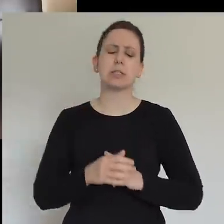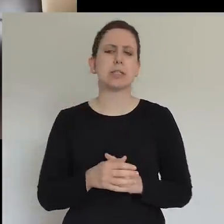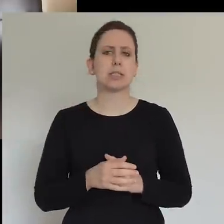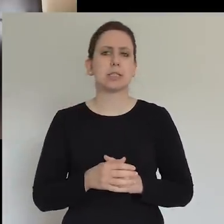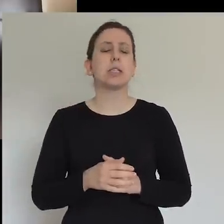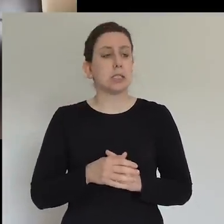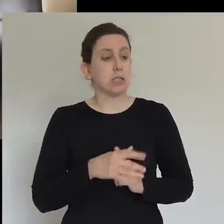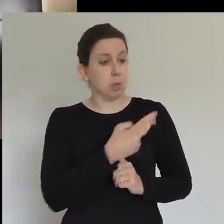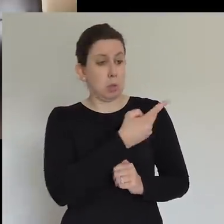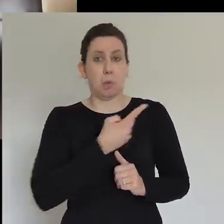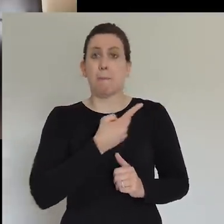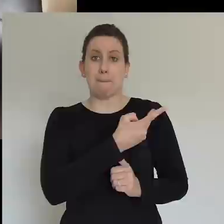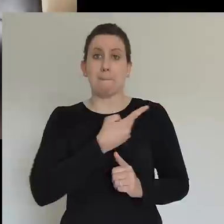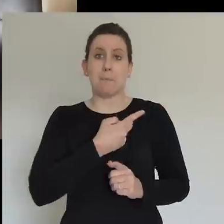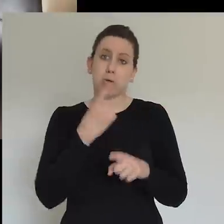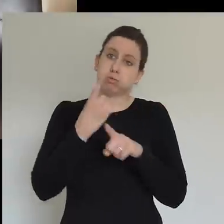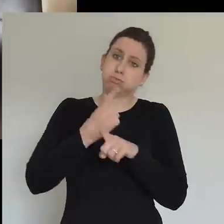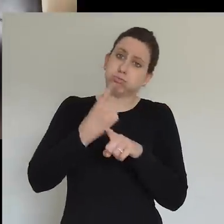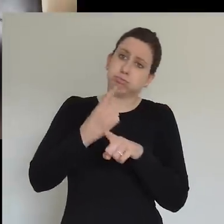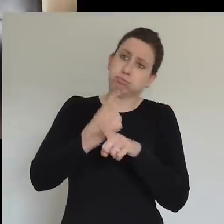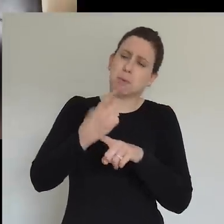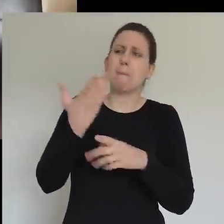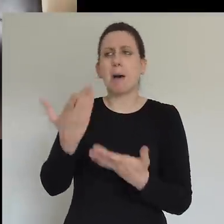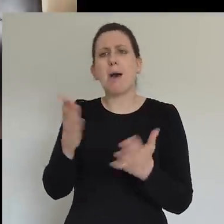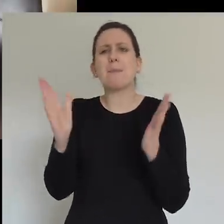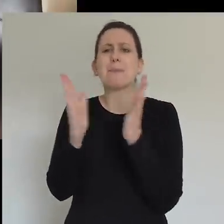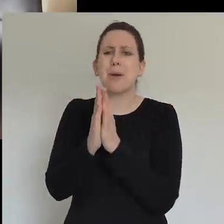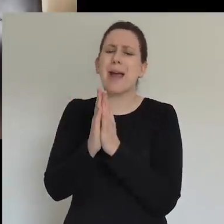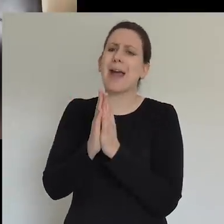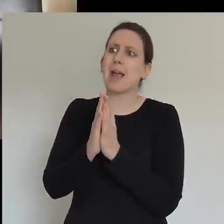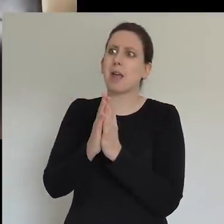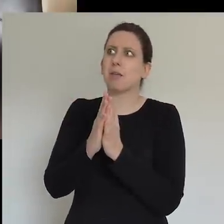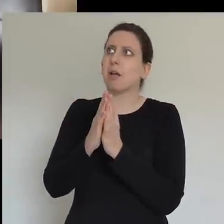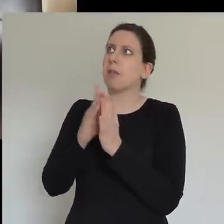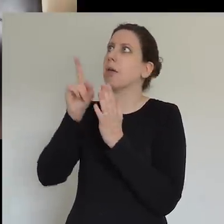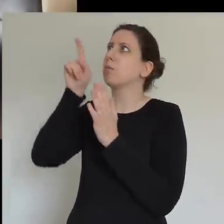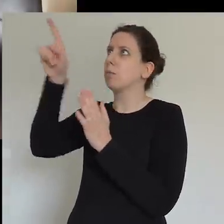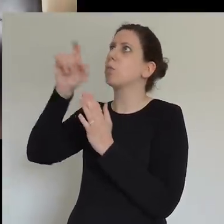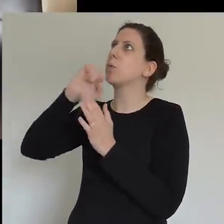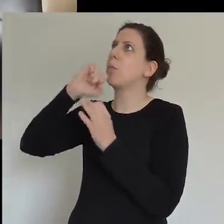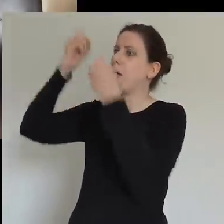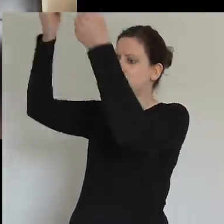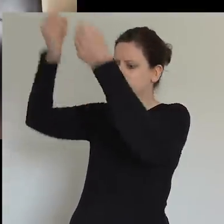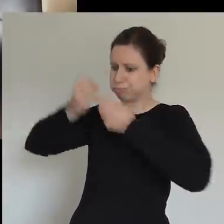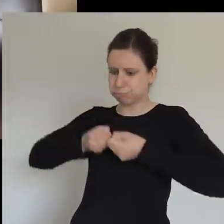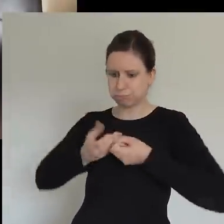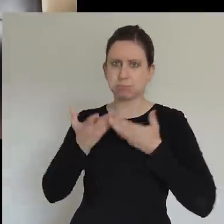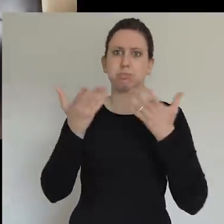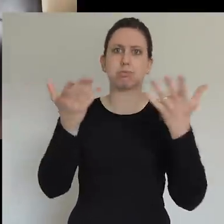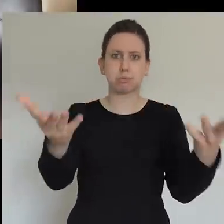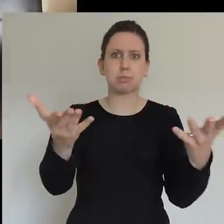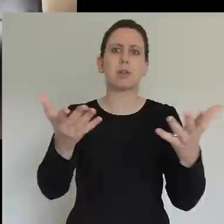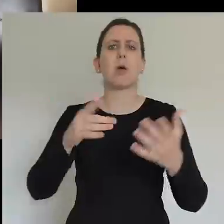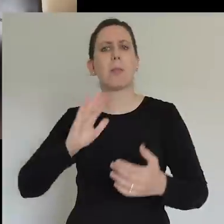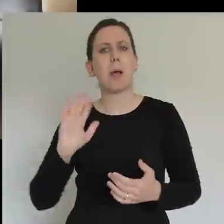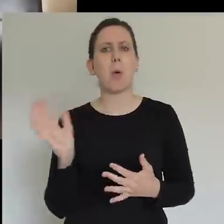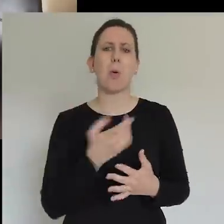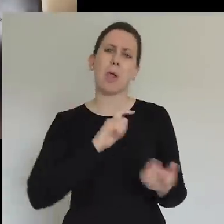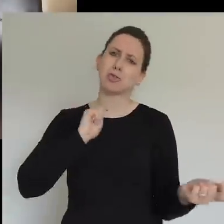be your living word that would come through, and every single one of us would be transformed through encounter with you this week. And we